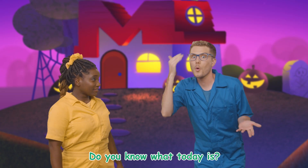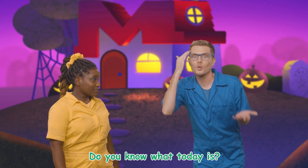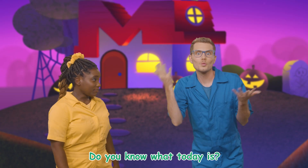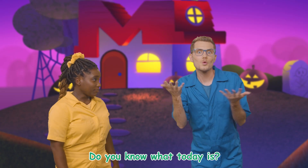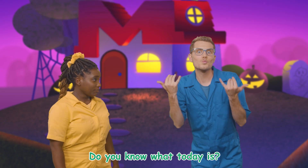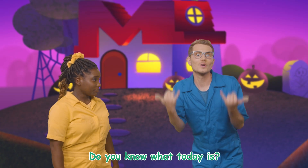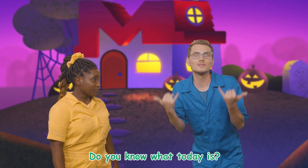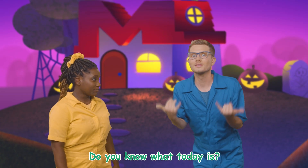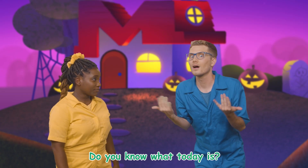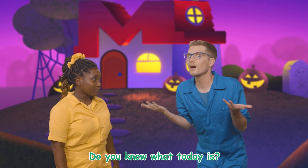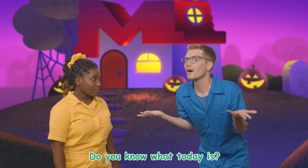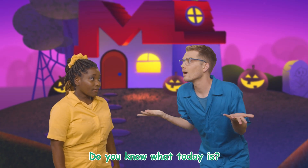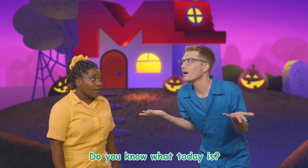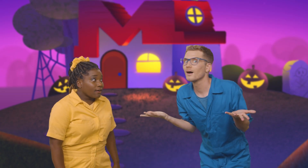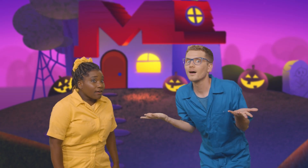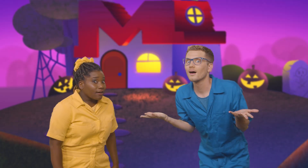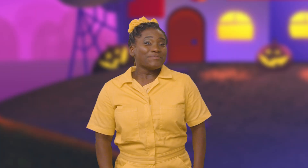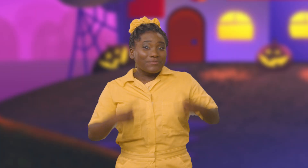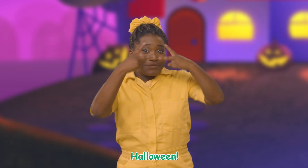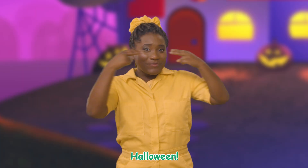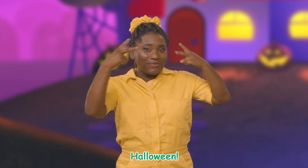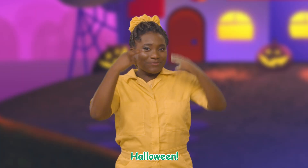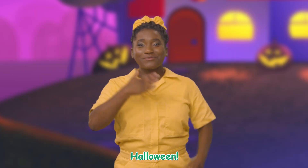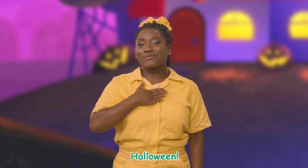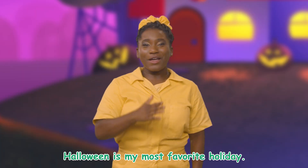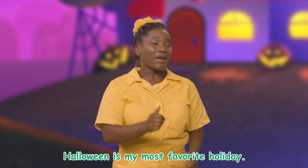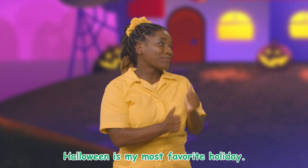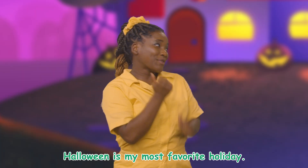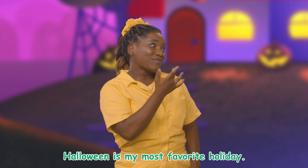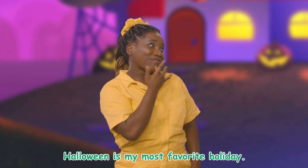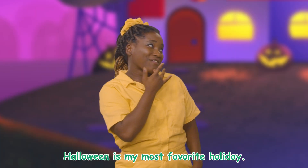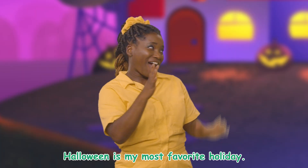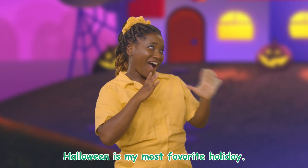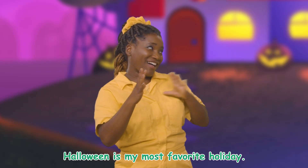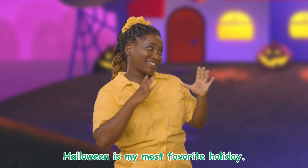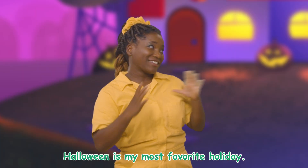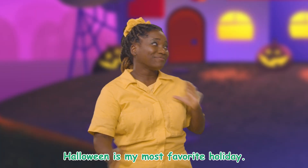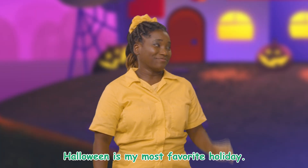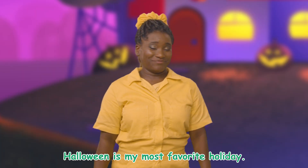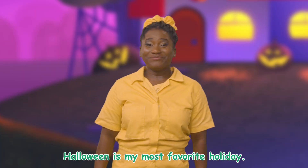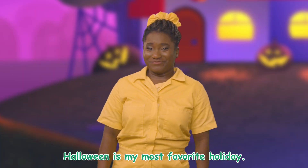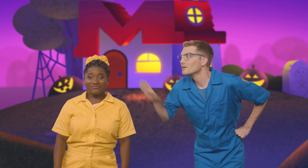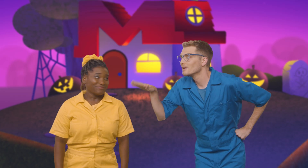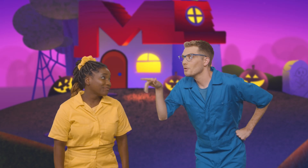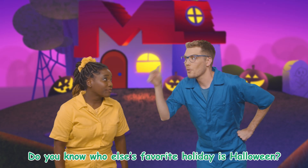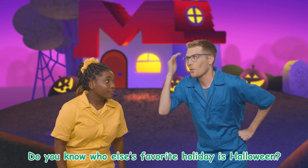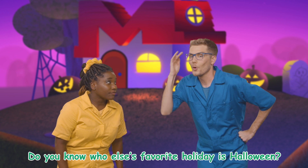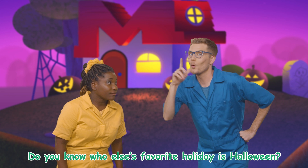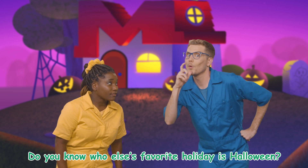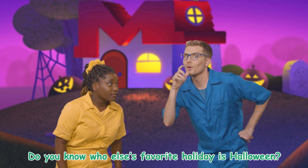you know what today is? Halloween! Halloween is my most favorite holiday. Do you know who